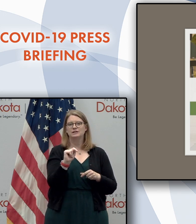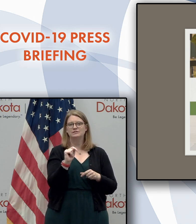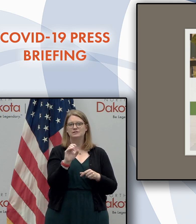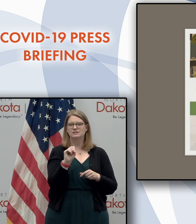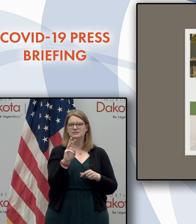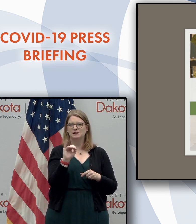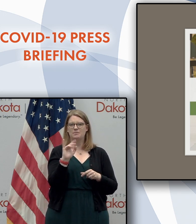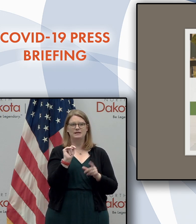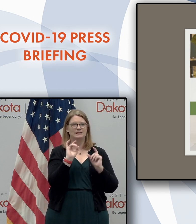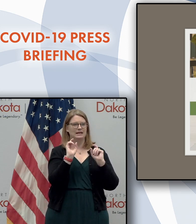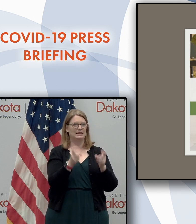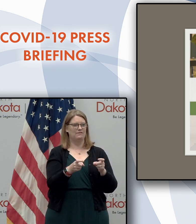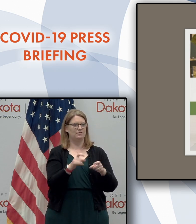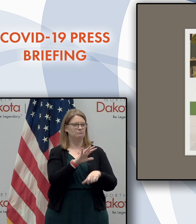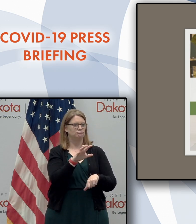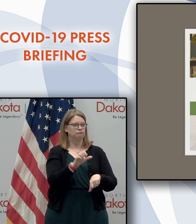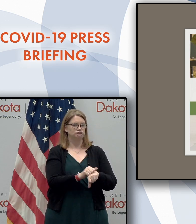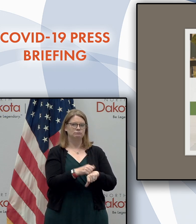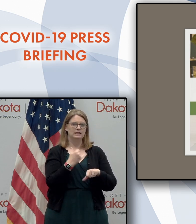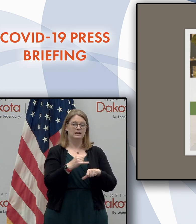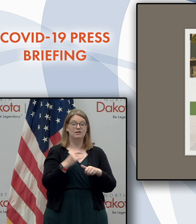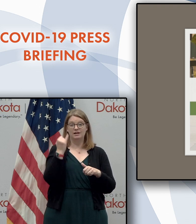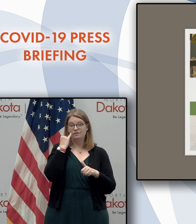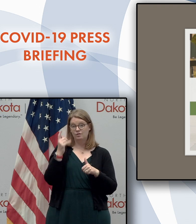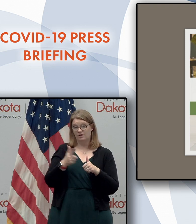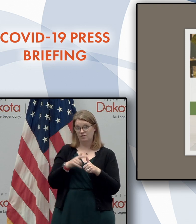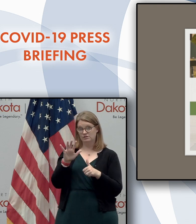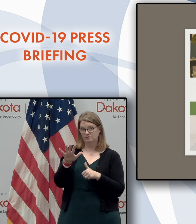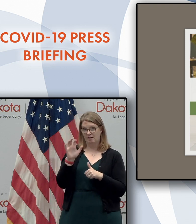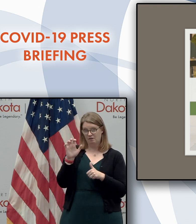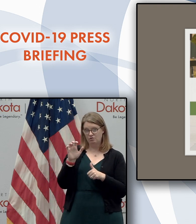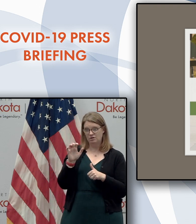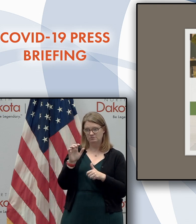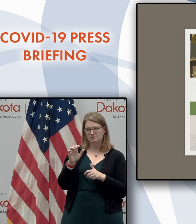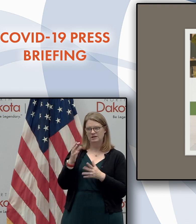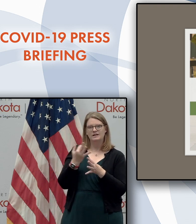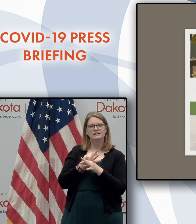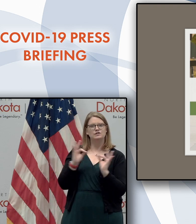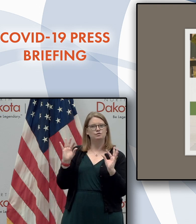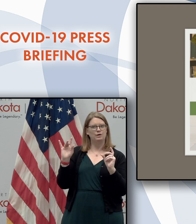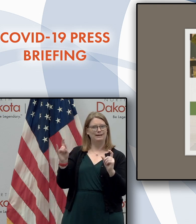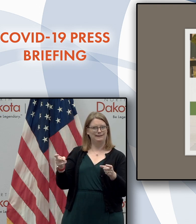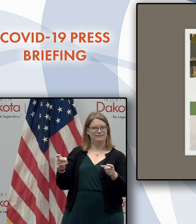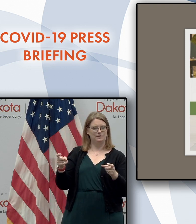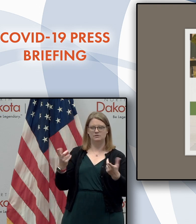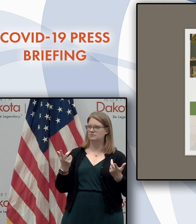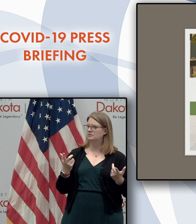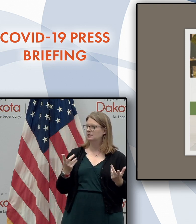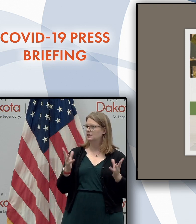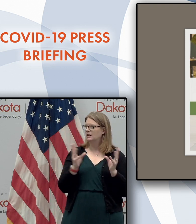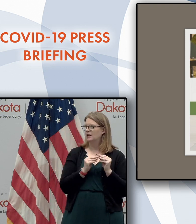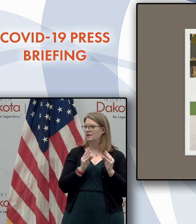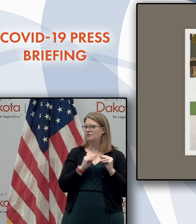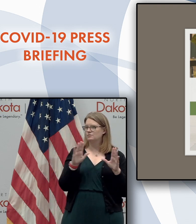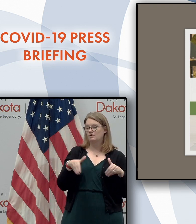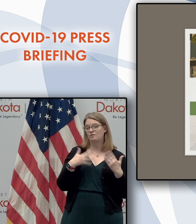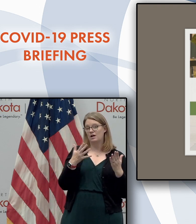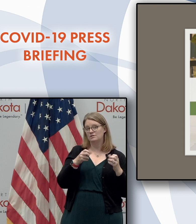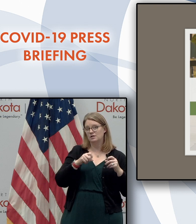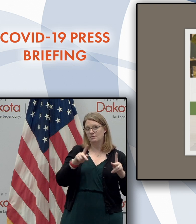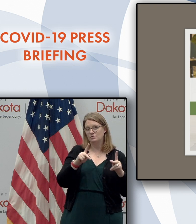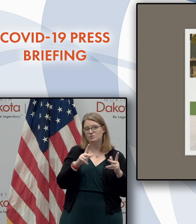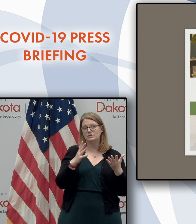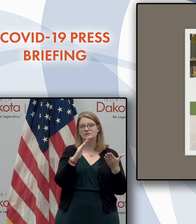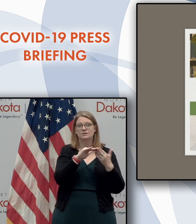mail. So reserve your spot now if you're one of the first 500. Uh, you'll get this free gift. Uh, the conference provides opportunities, community